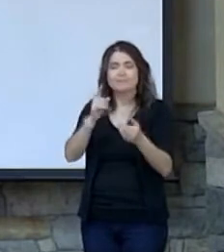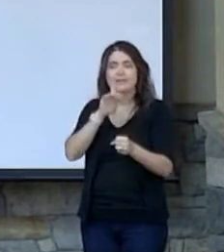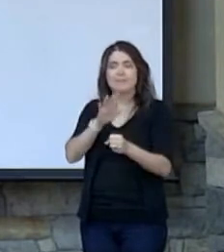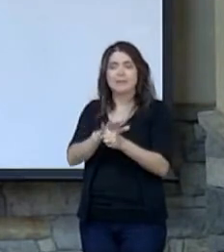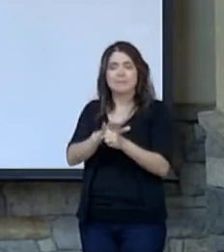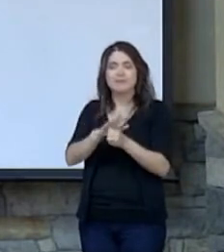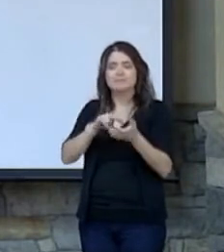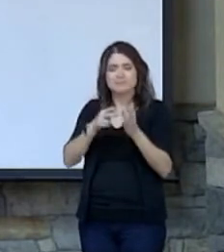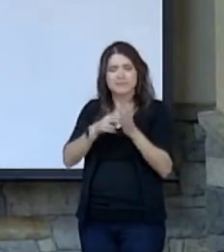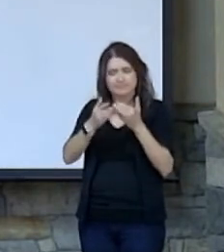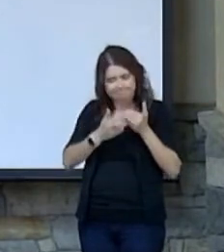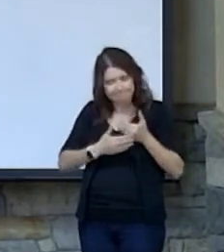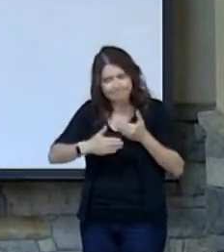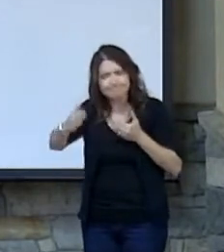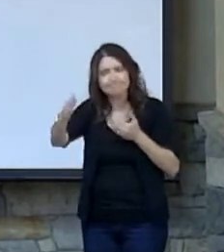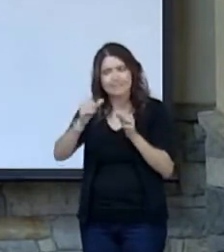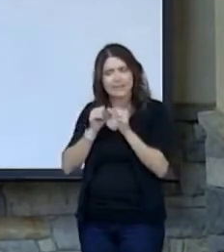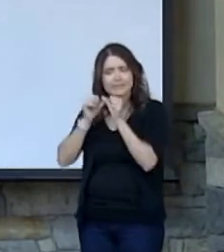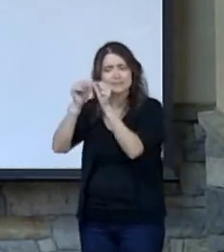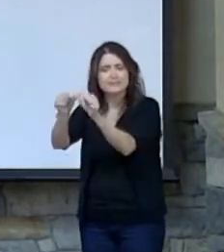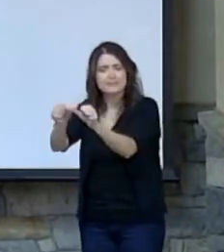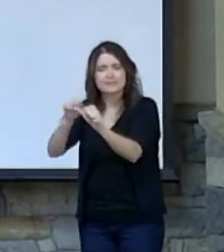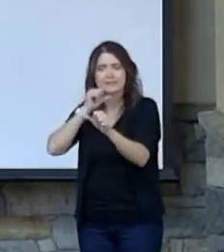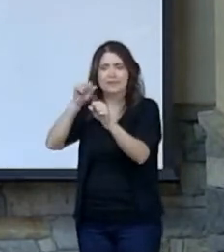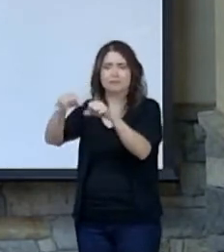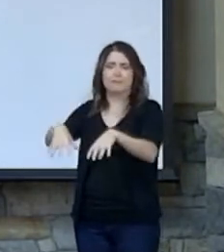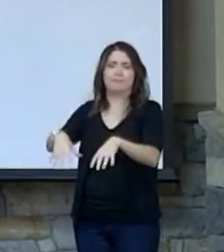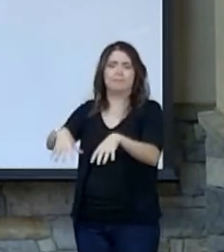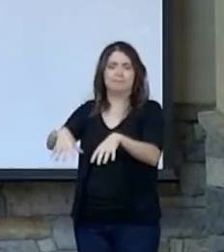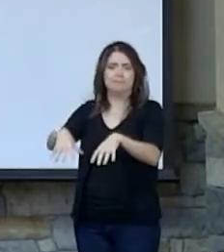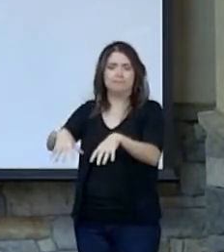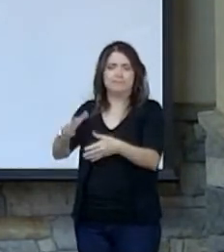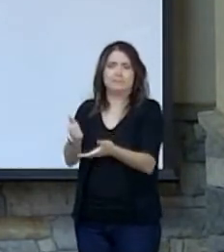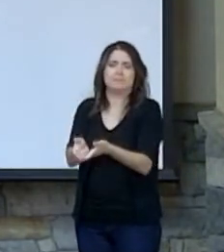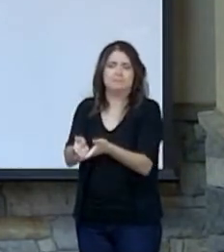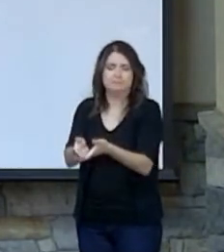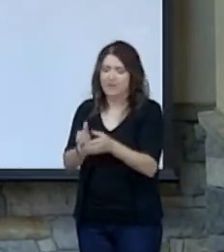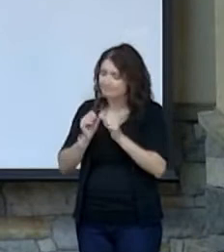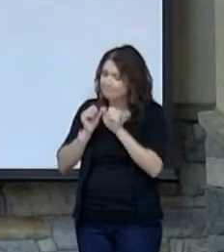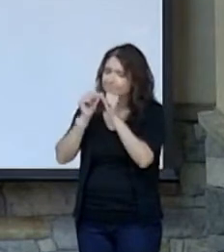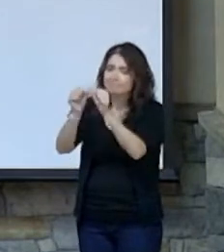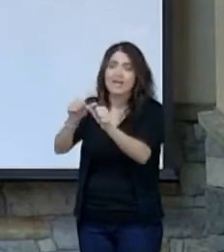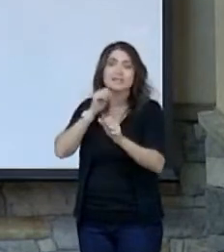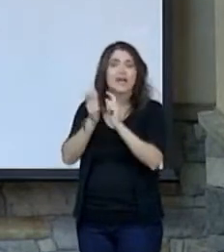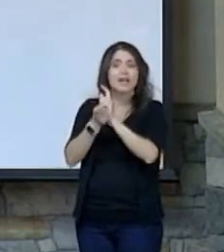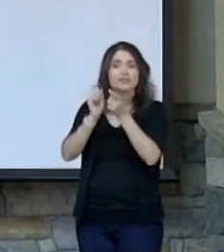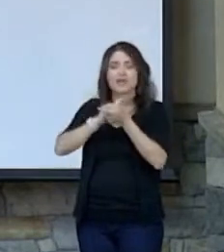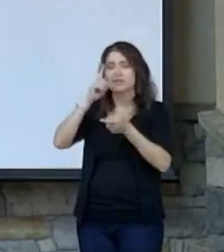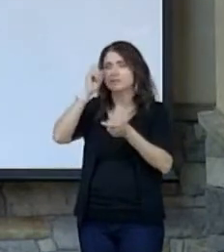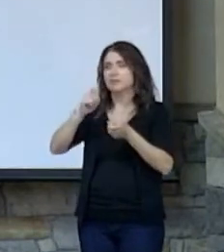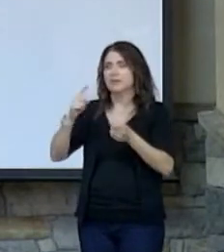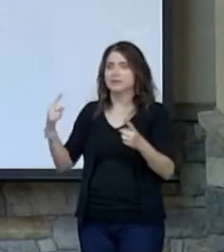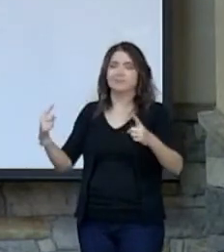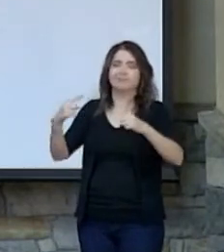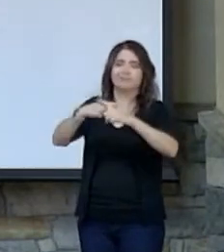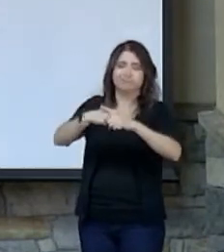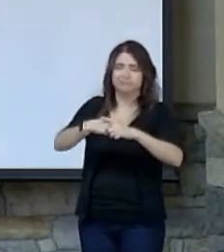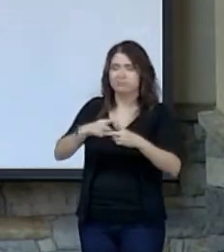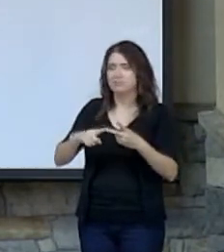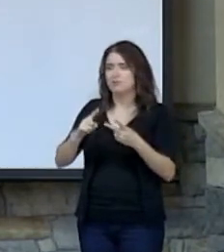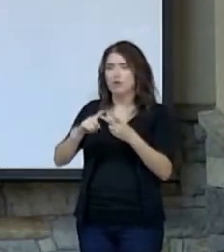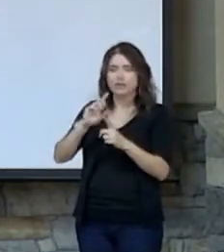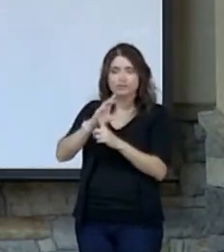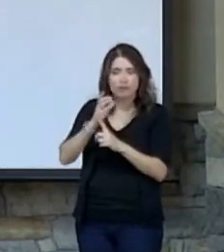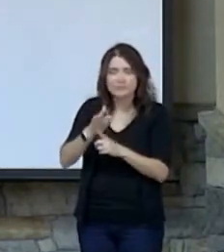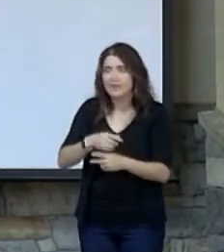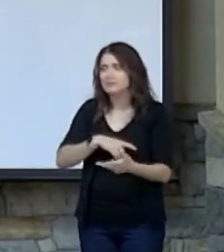every time. It's not changed by circumstances. It's not changed by anything that